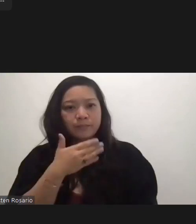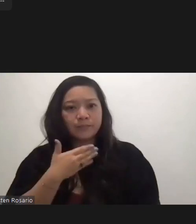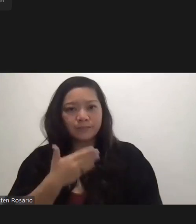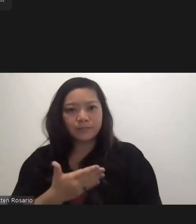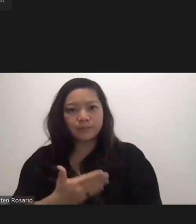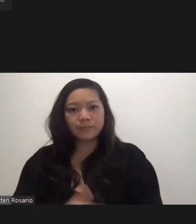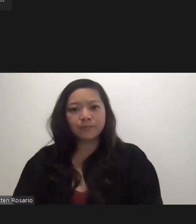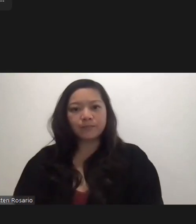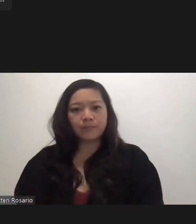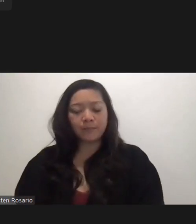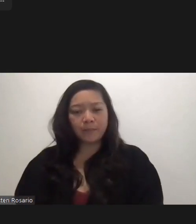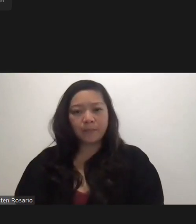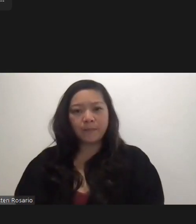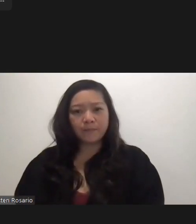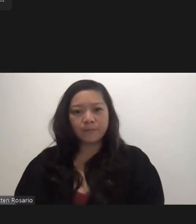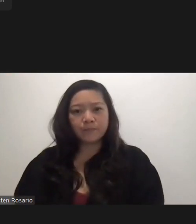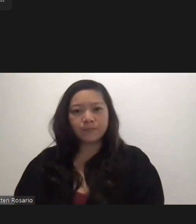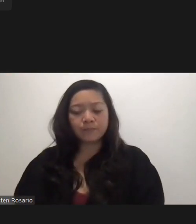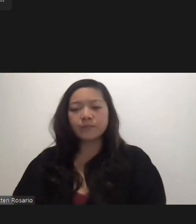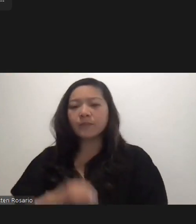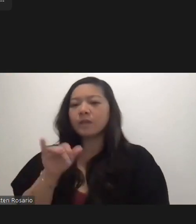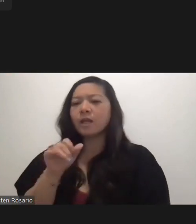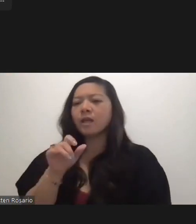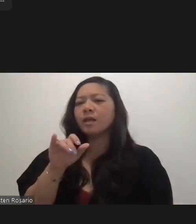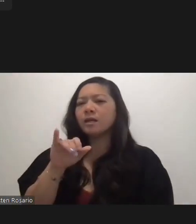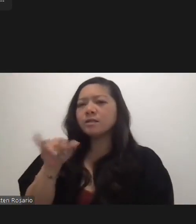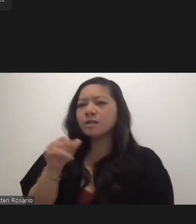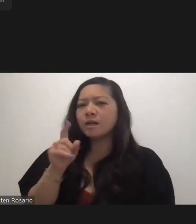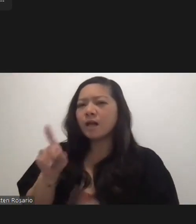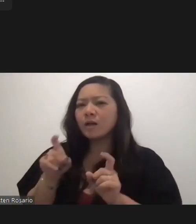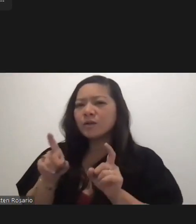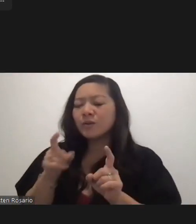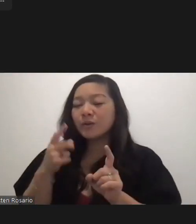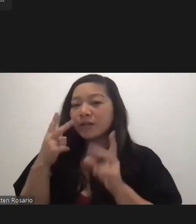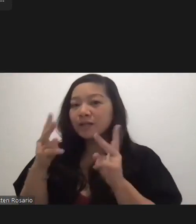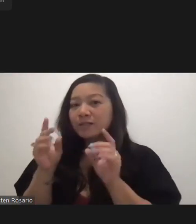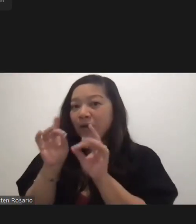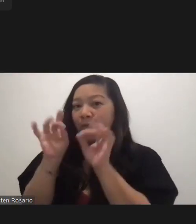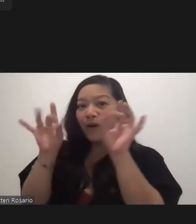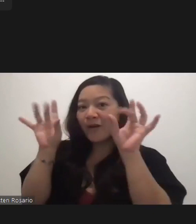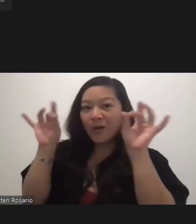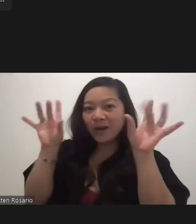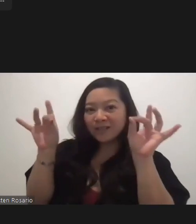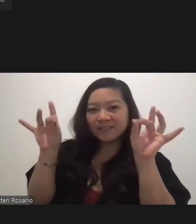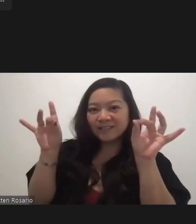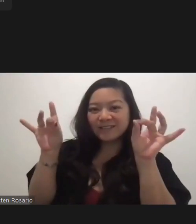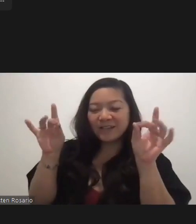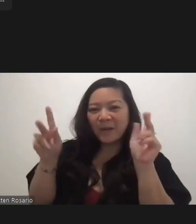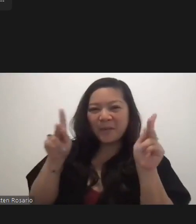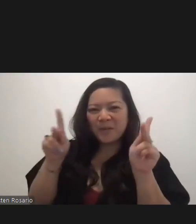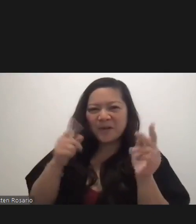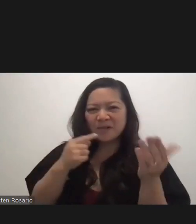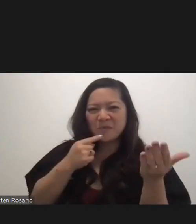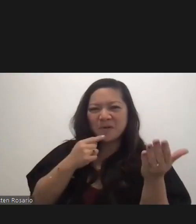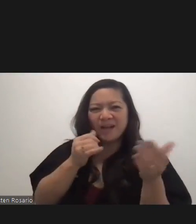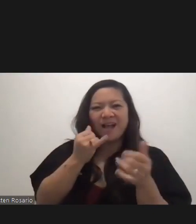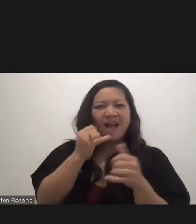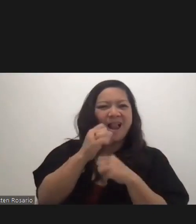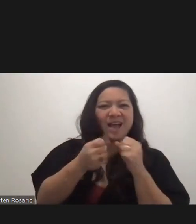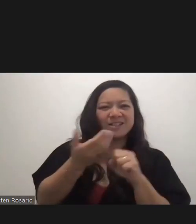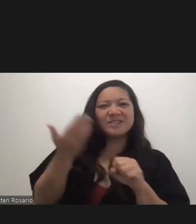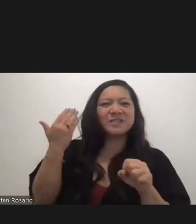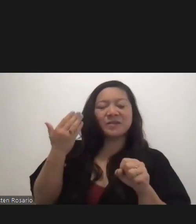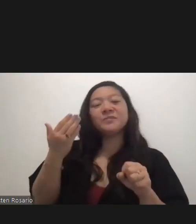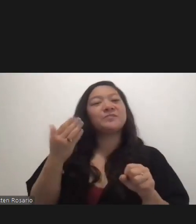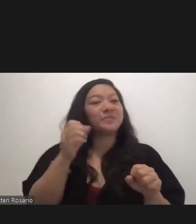And that was just a lead up to the question I really want to ask, which is, are we going to see fireworks on July 21st? A lot of people were disappointed last year. Yes,